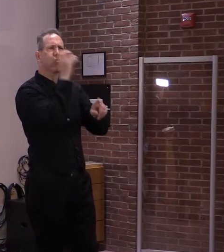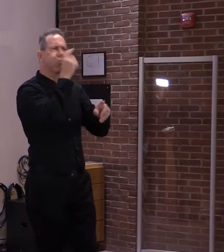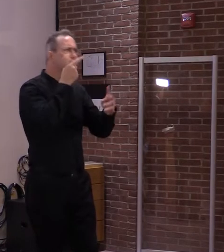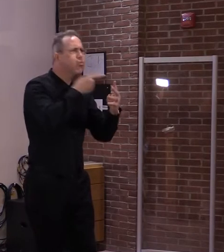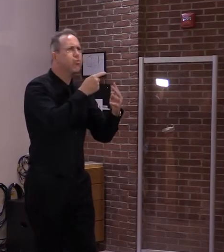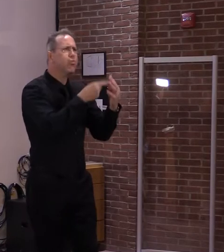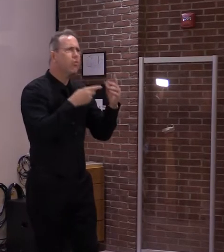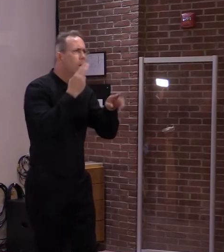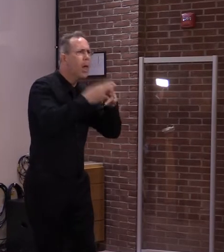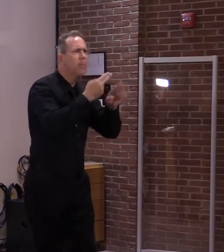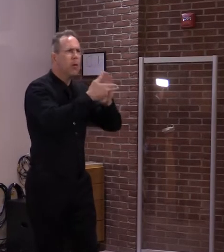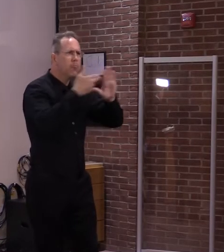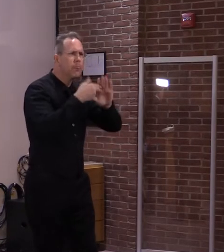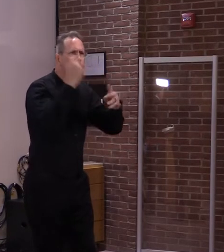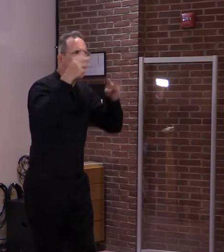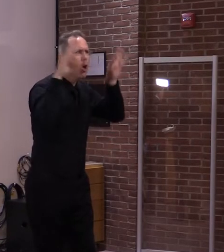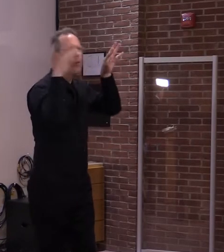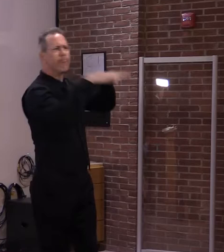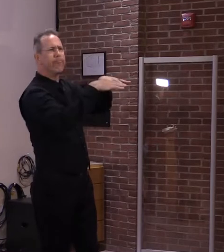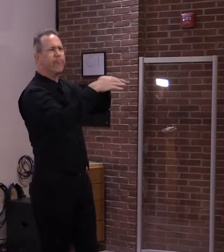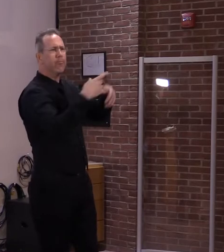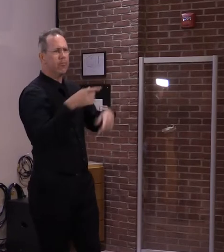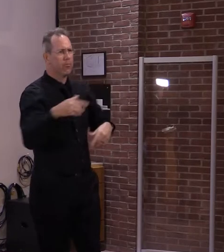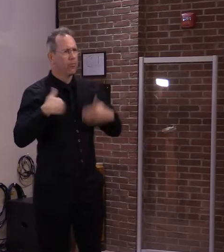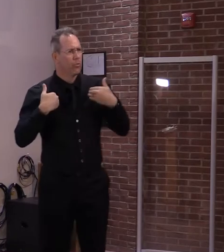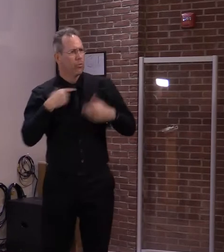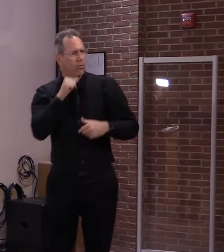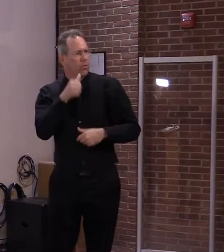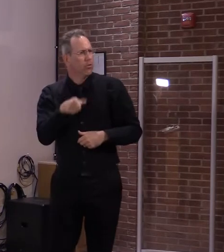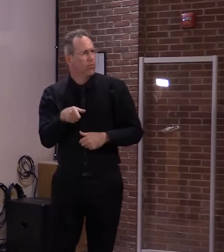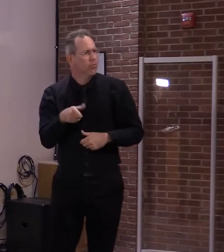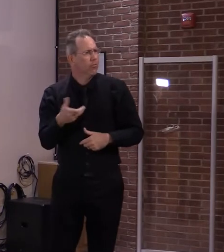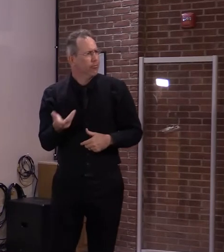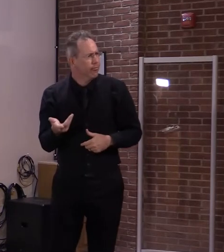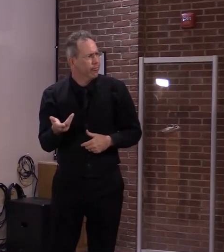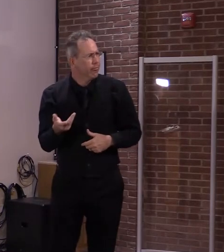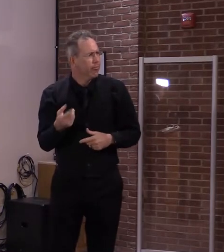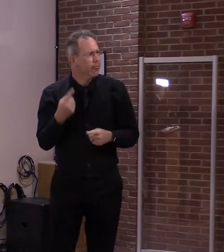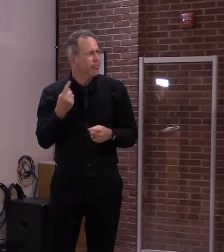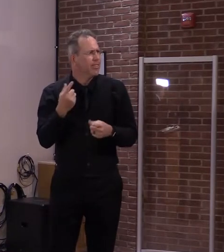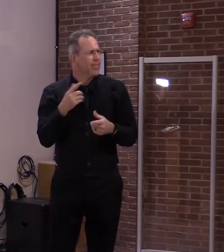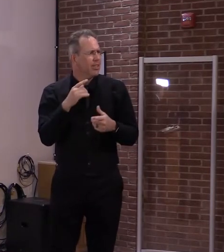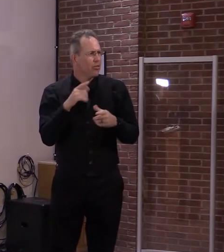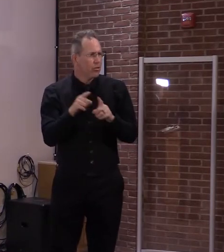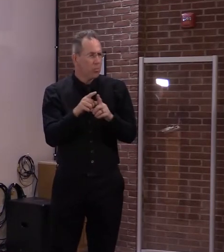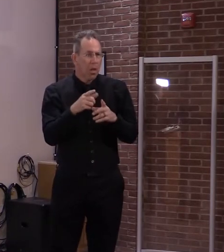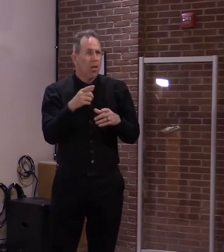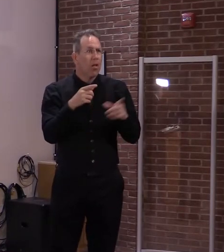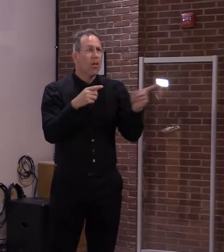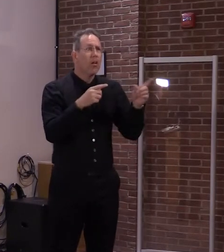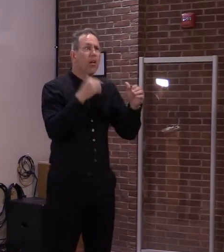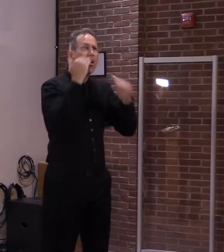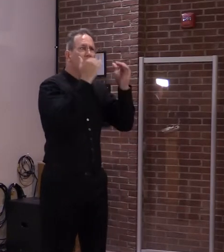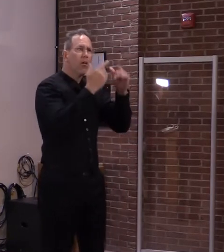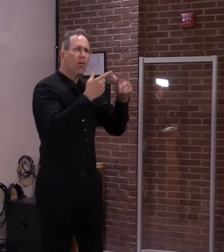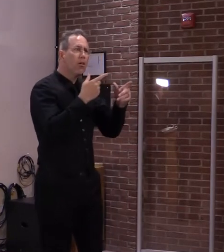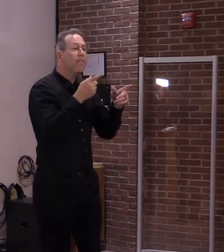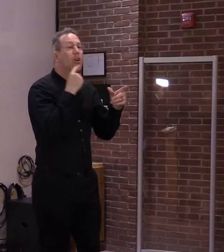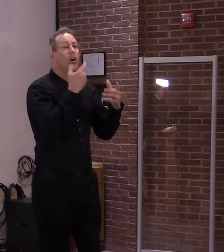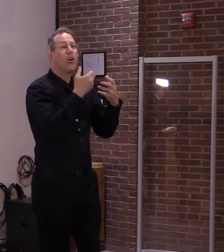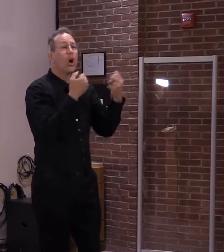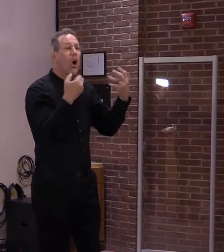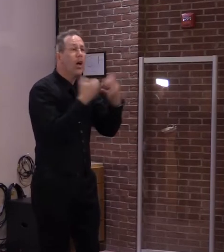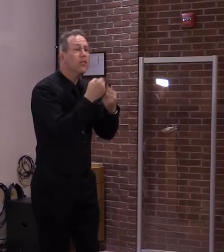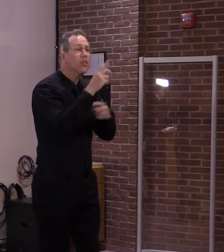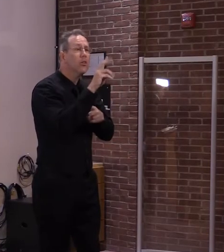DWI with death resulting be included in that now? Again, we testified on